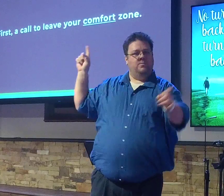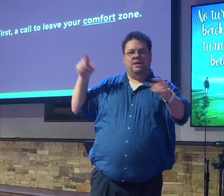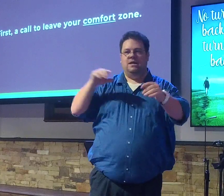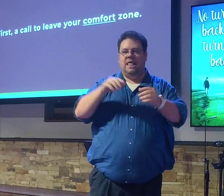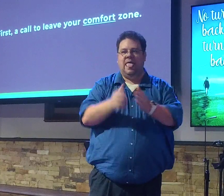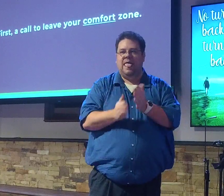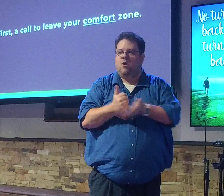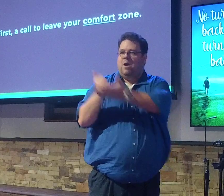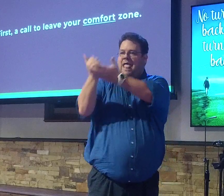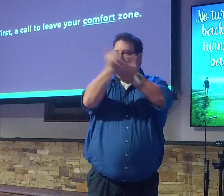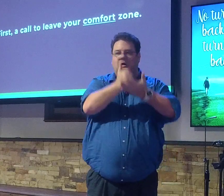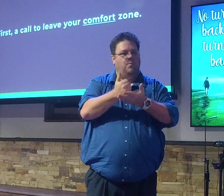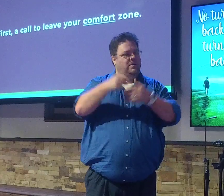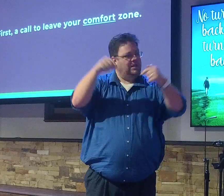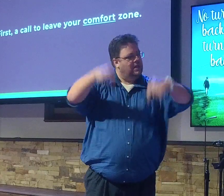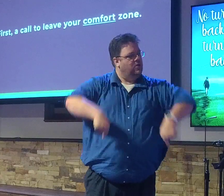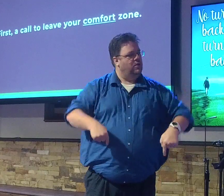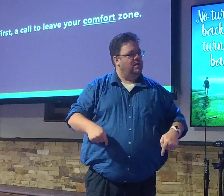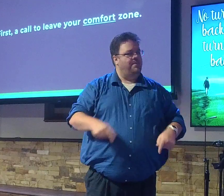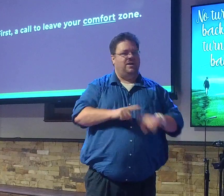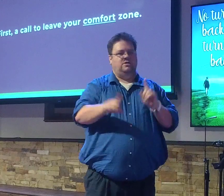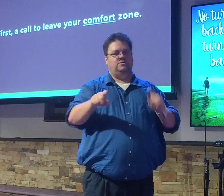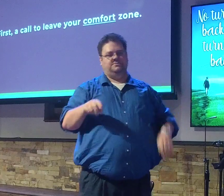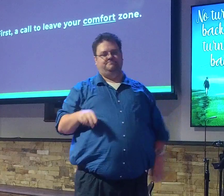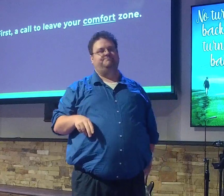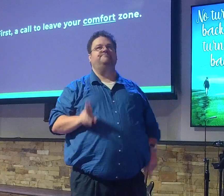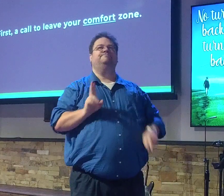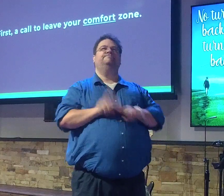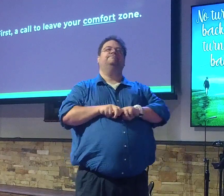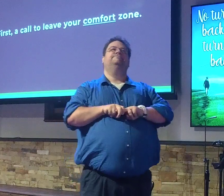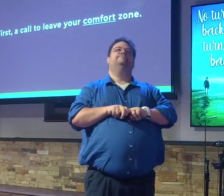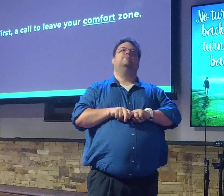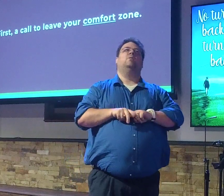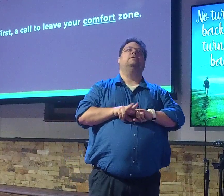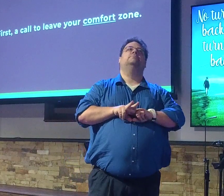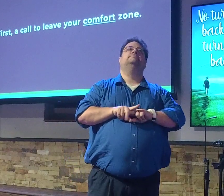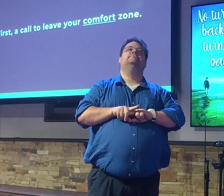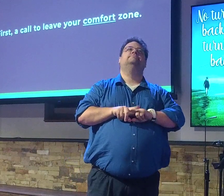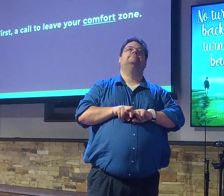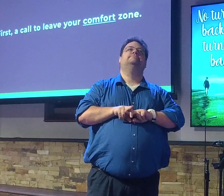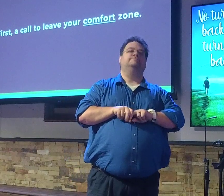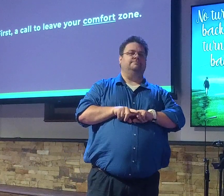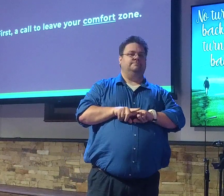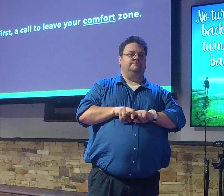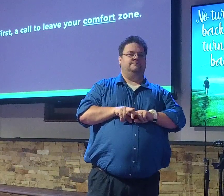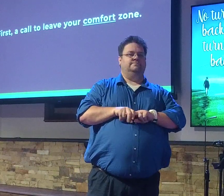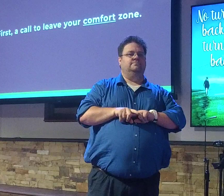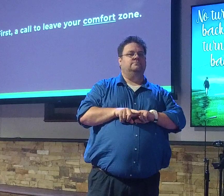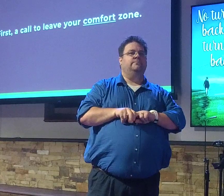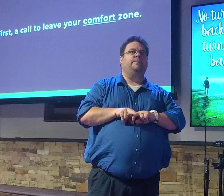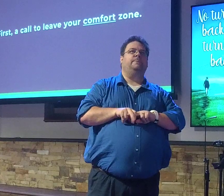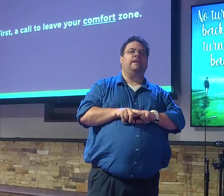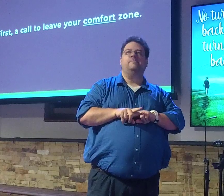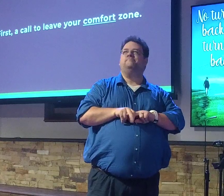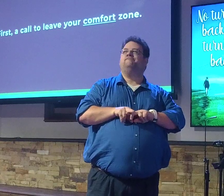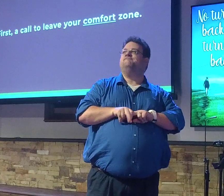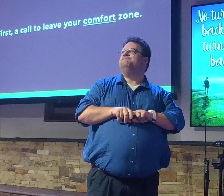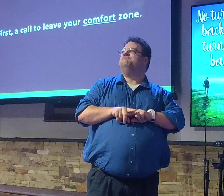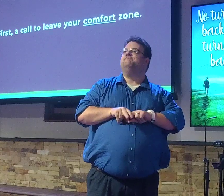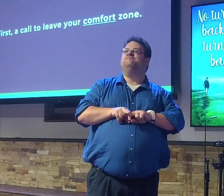first impressions team. But you're sitting on your gifts. You're sitting on your abilities. You're sitting on those things God's given you. And some of you, the message